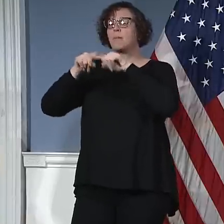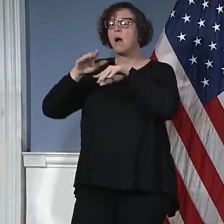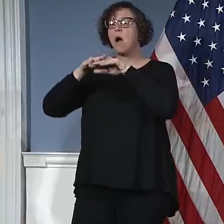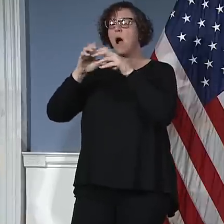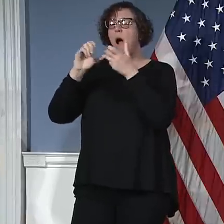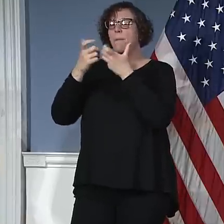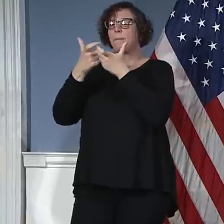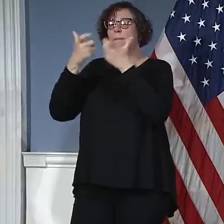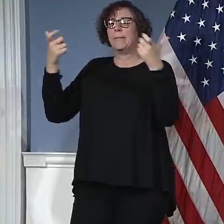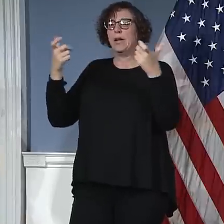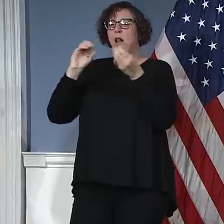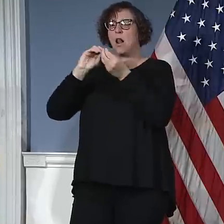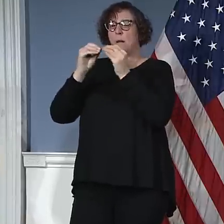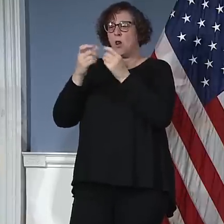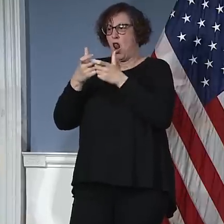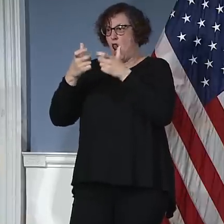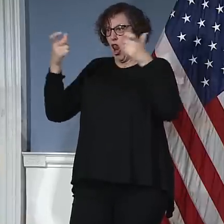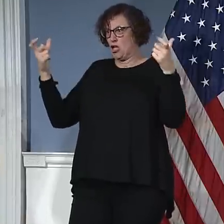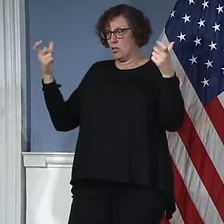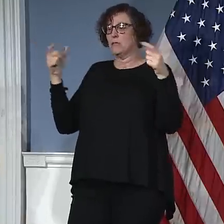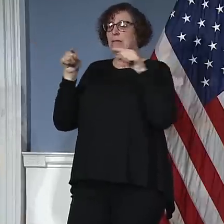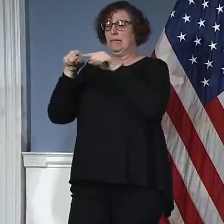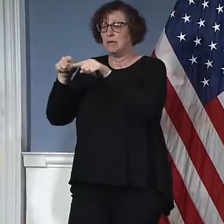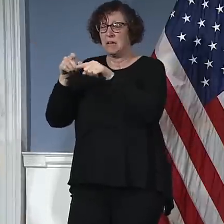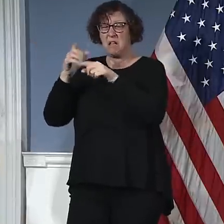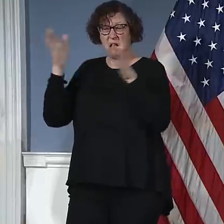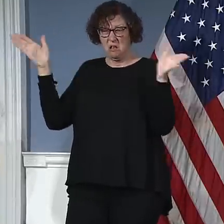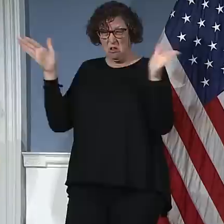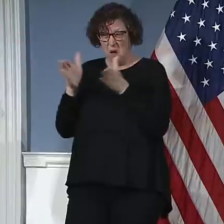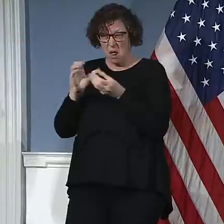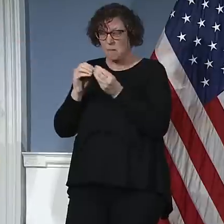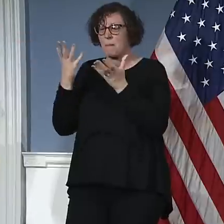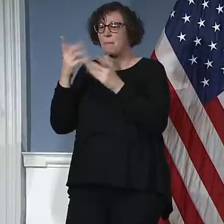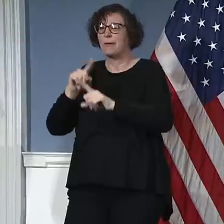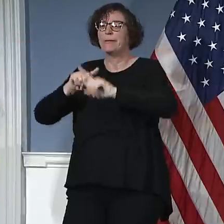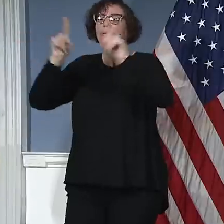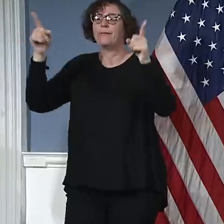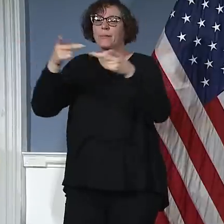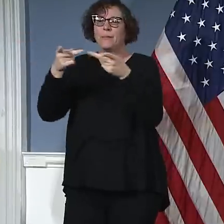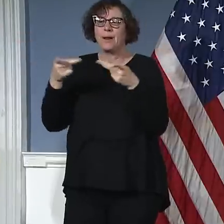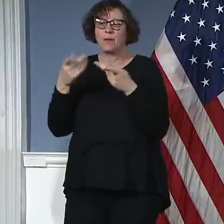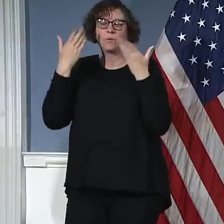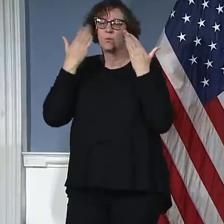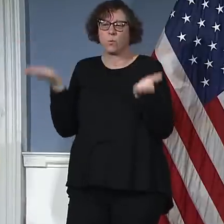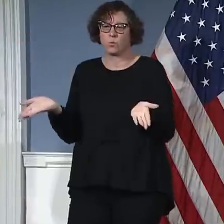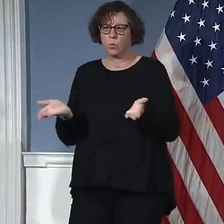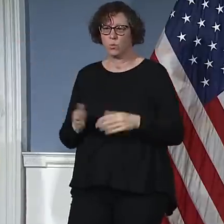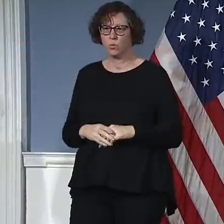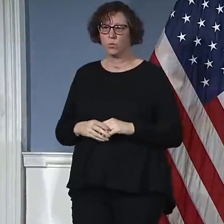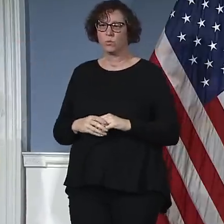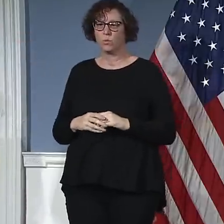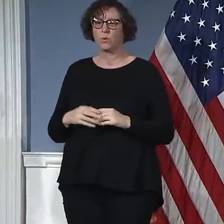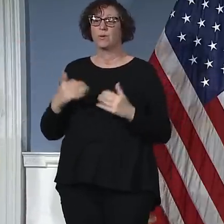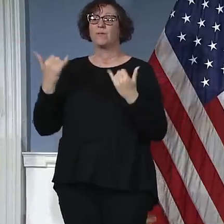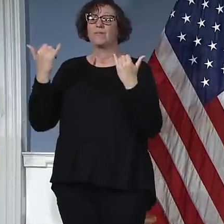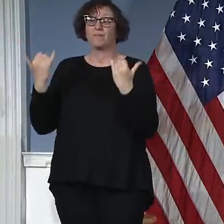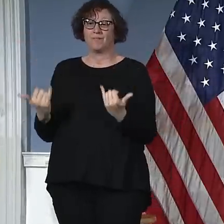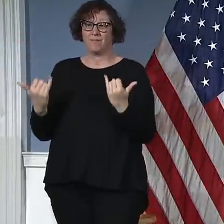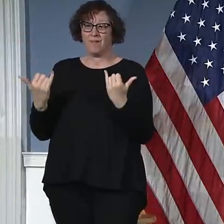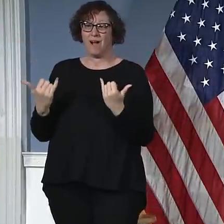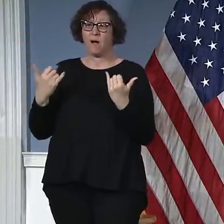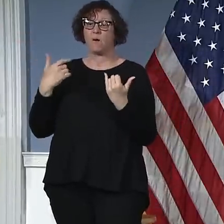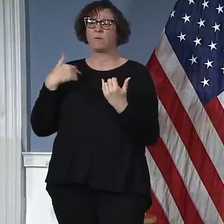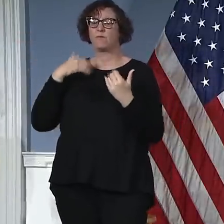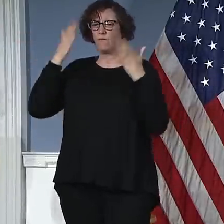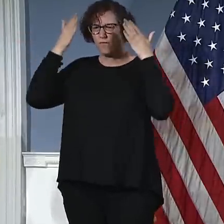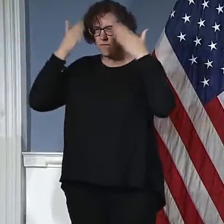But the focus will be, again, wherever possible, close to existing health care facilities. That's the ideal to put any new capacity